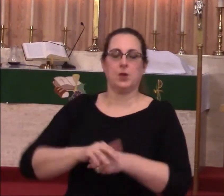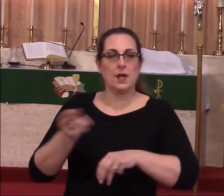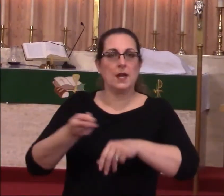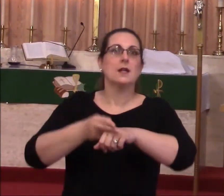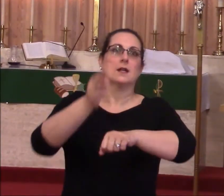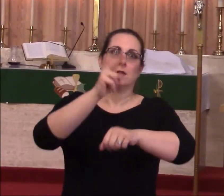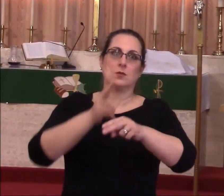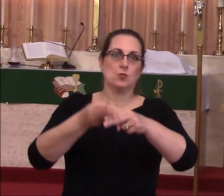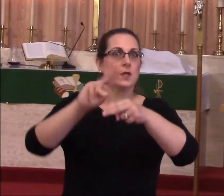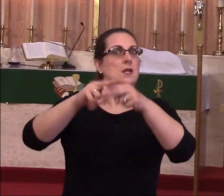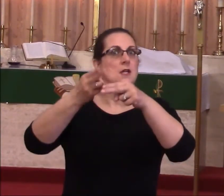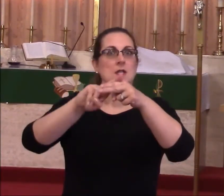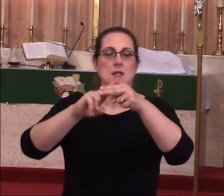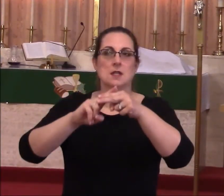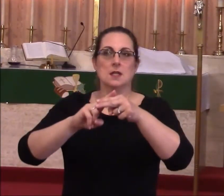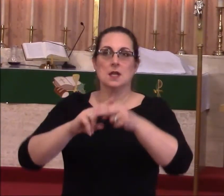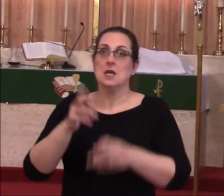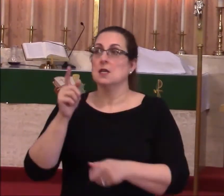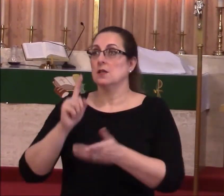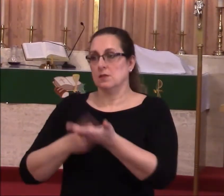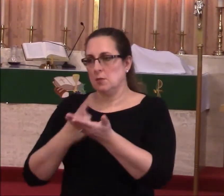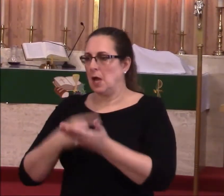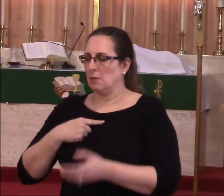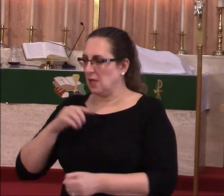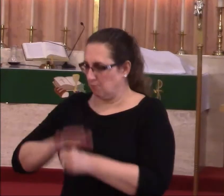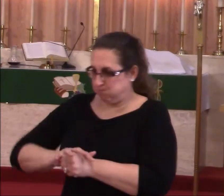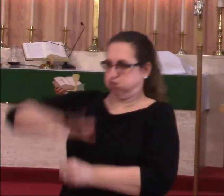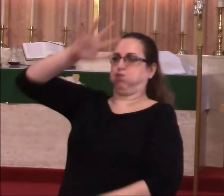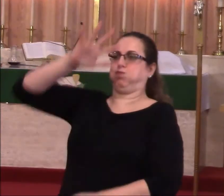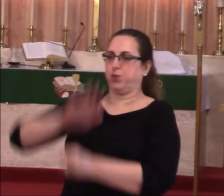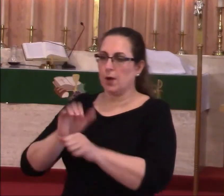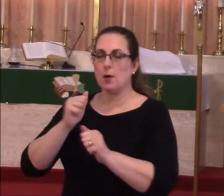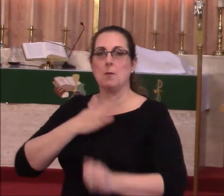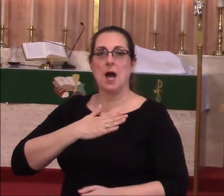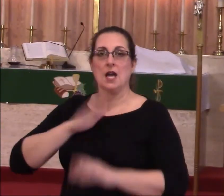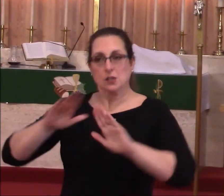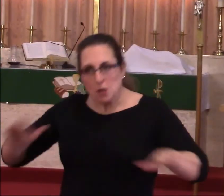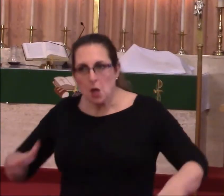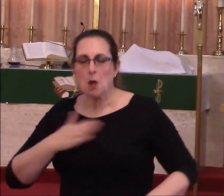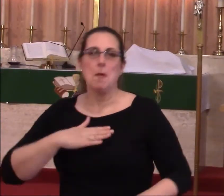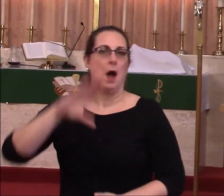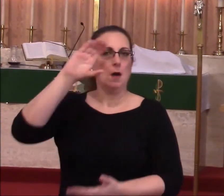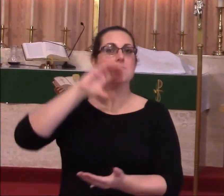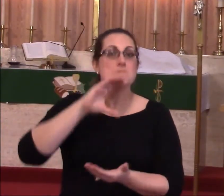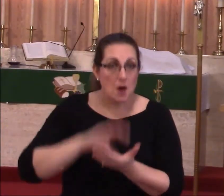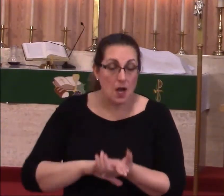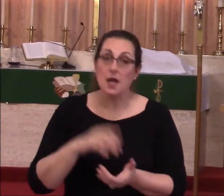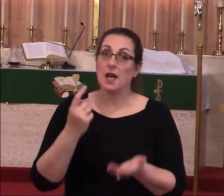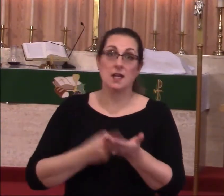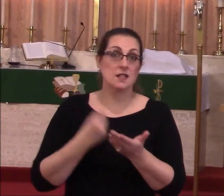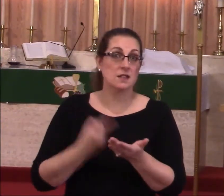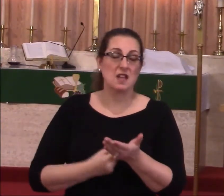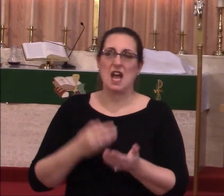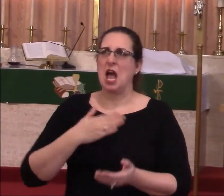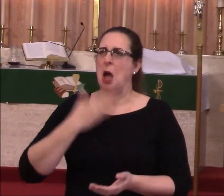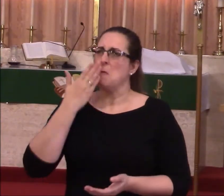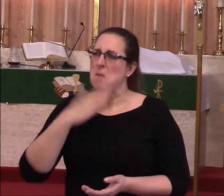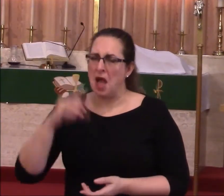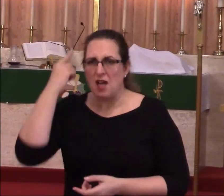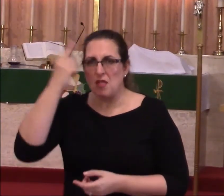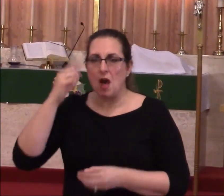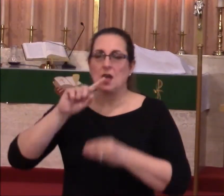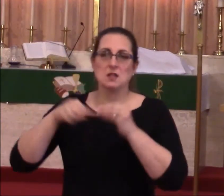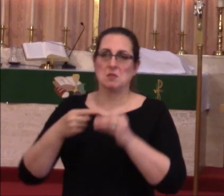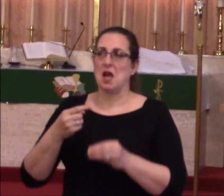months. My ability to lose it on my children, to have no patience with my life, and sometimes even have bad thoughts about my